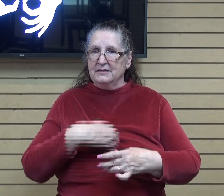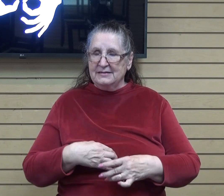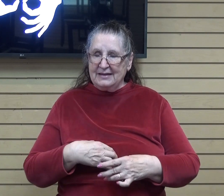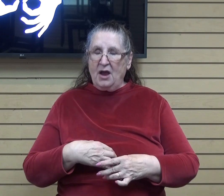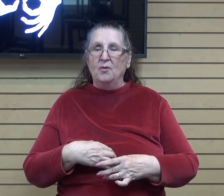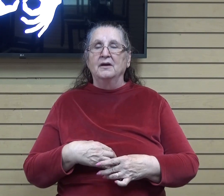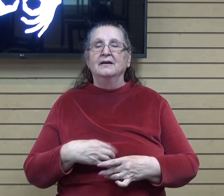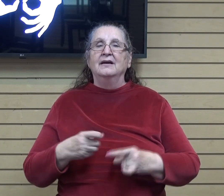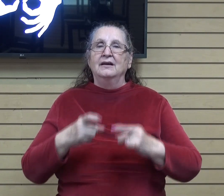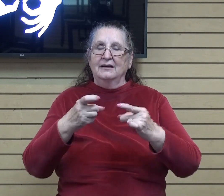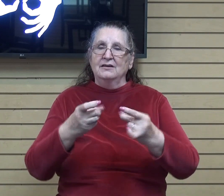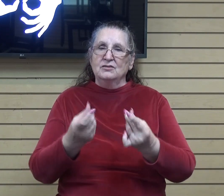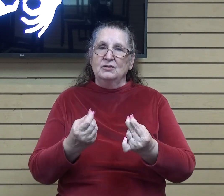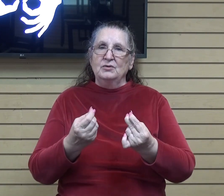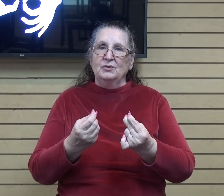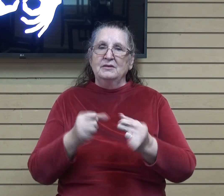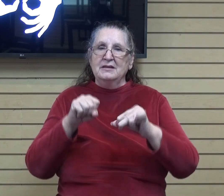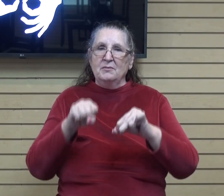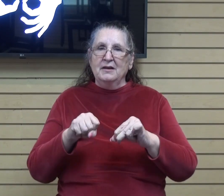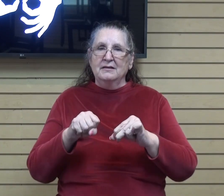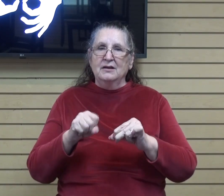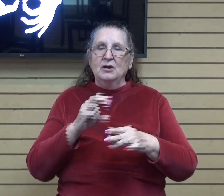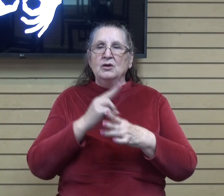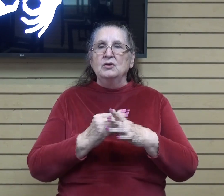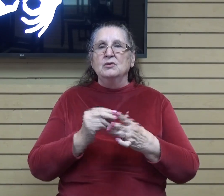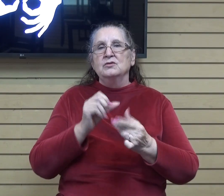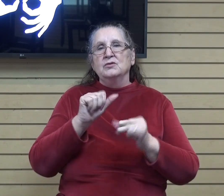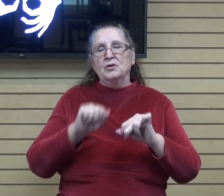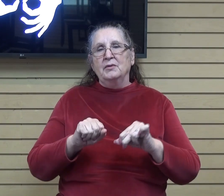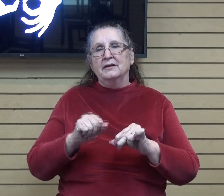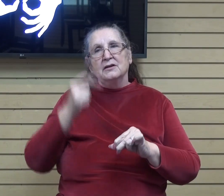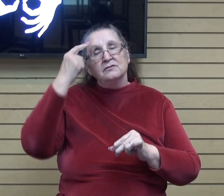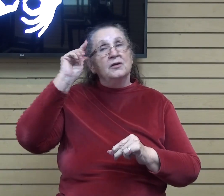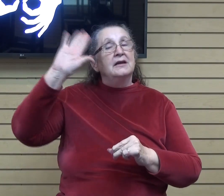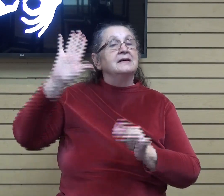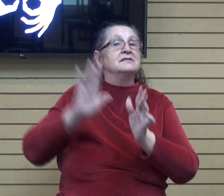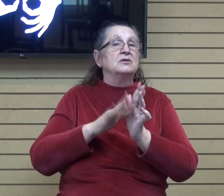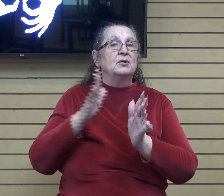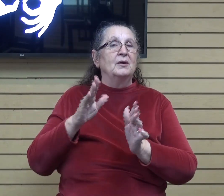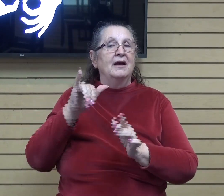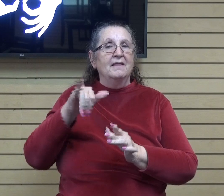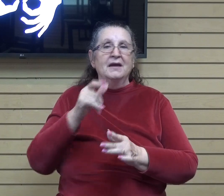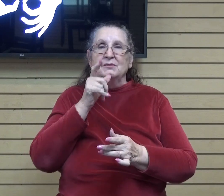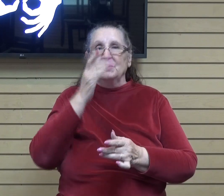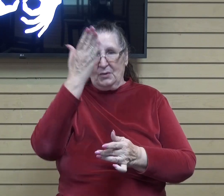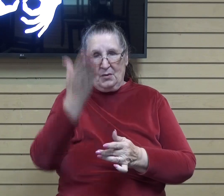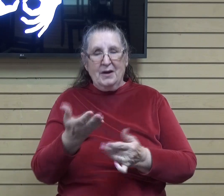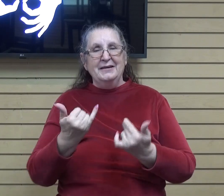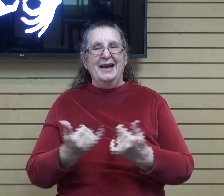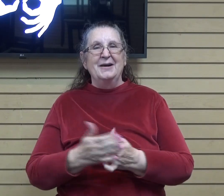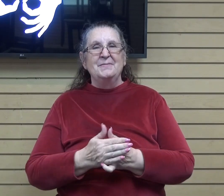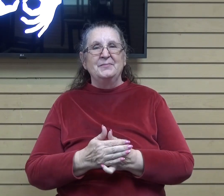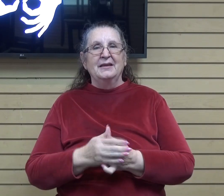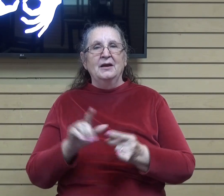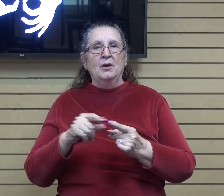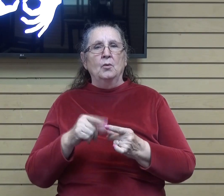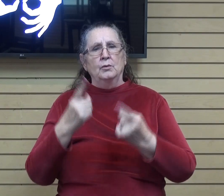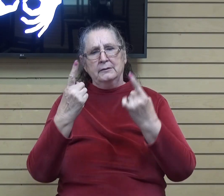you the ability to do it. Use your abilities for his glory. That's who you are. So, when you're questioning, God,